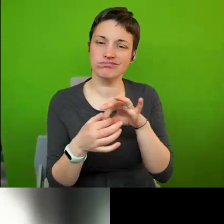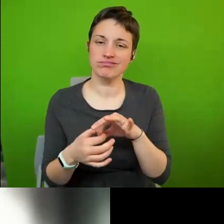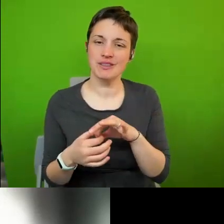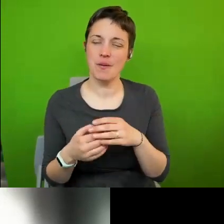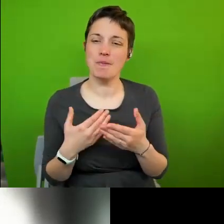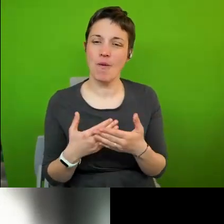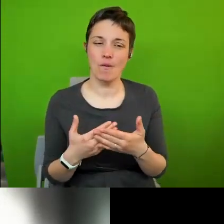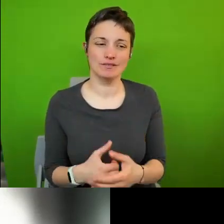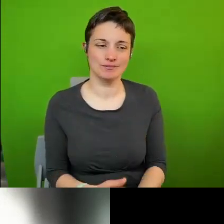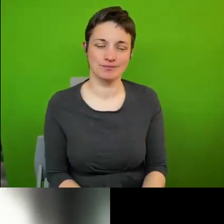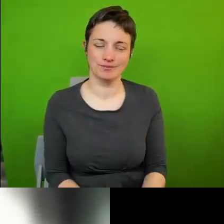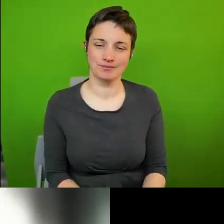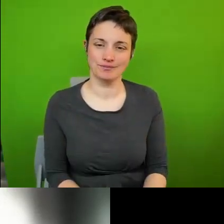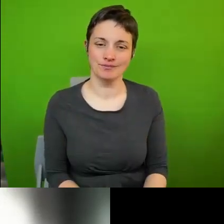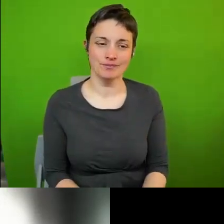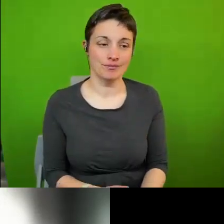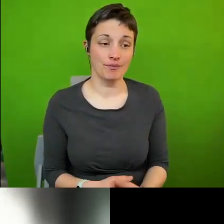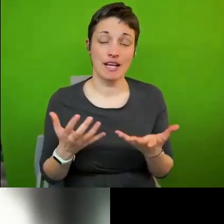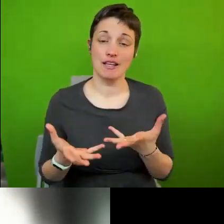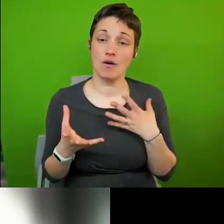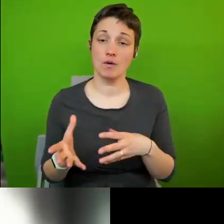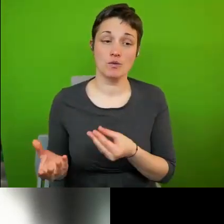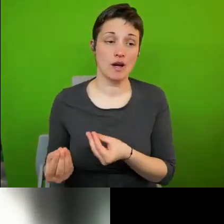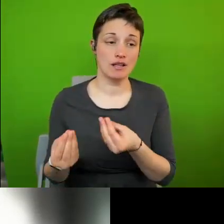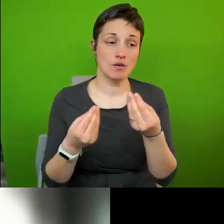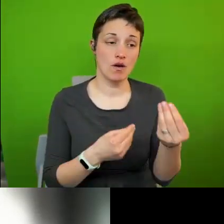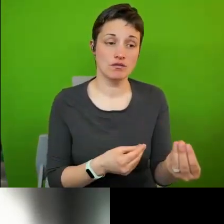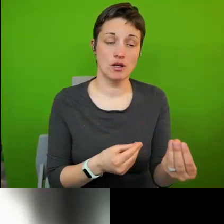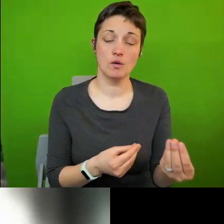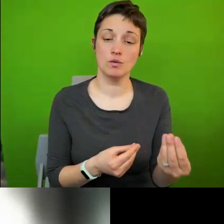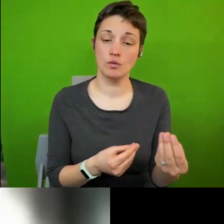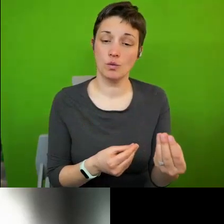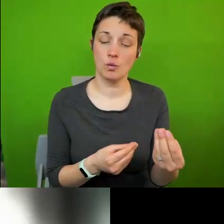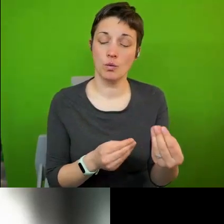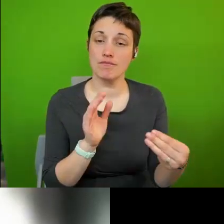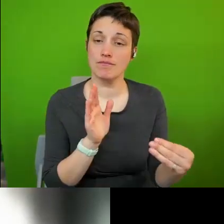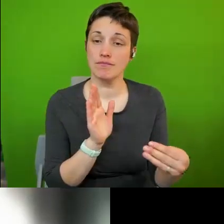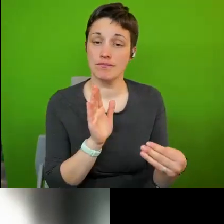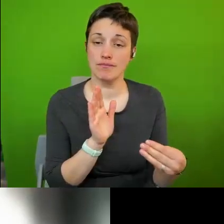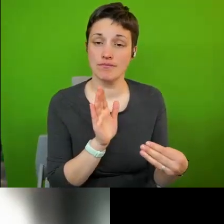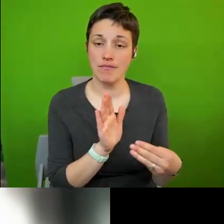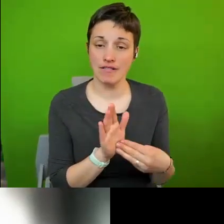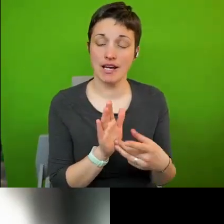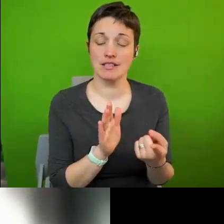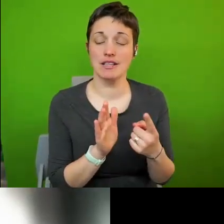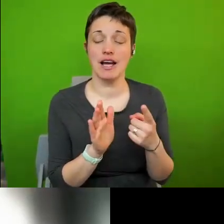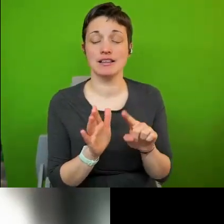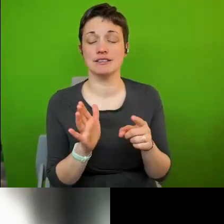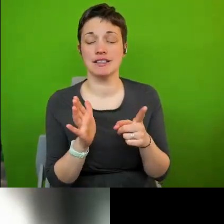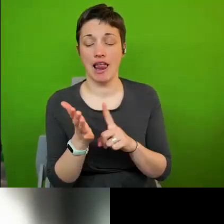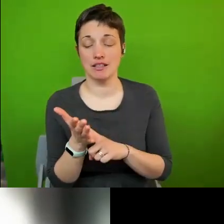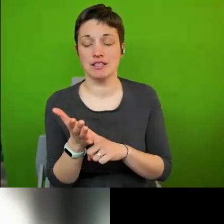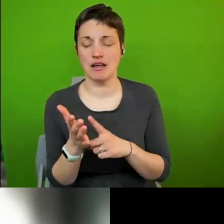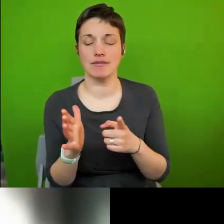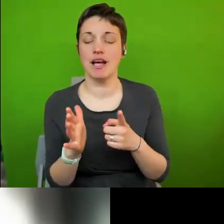for some time i'd like to hand over now to uh marilyn corshaw and allison summits who are also members of the york human right